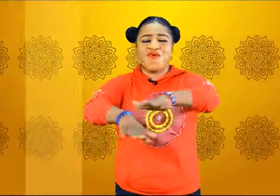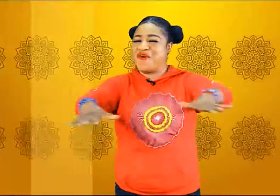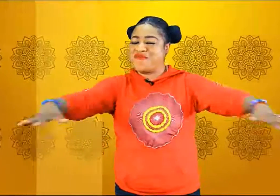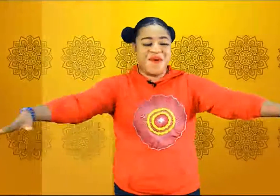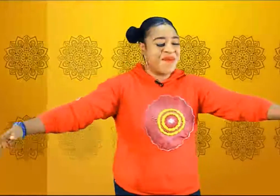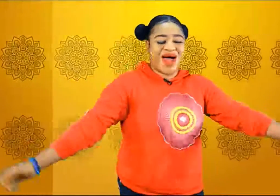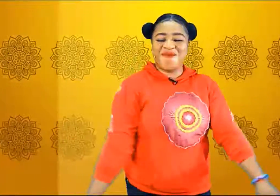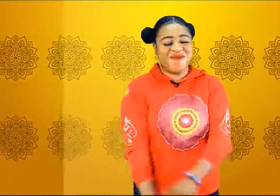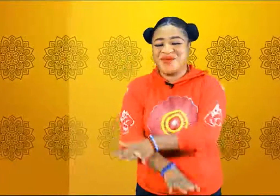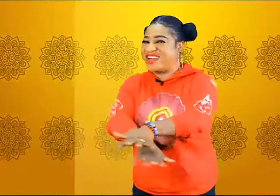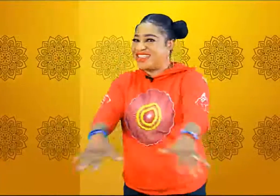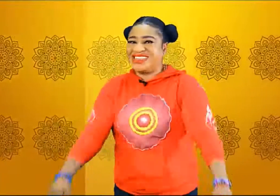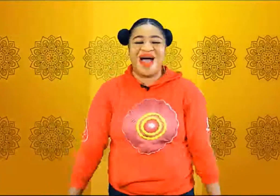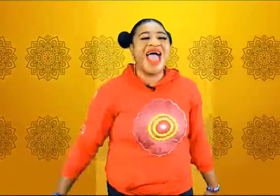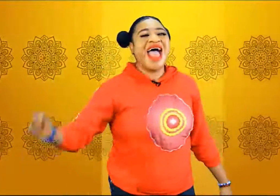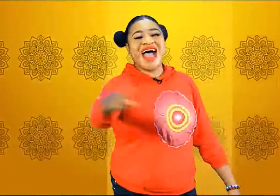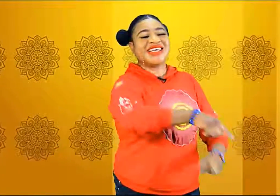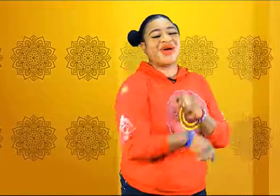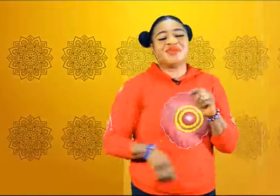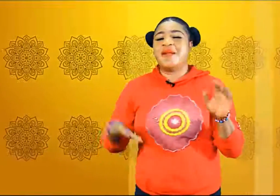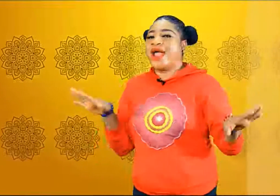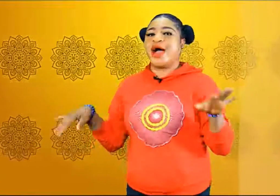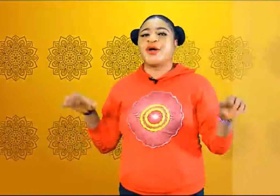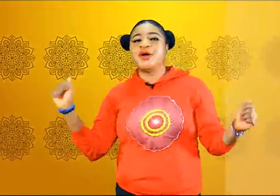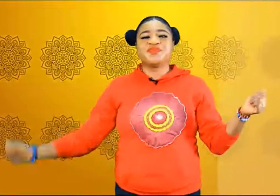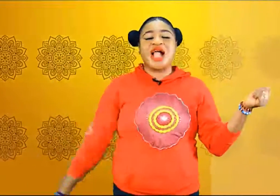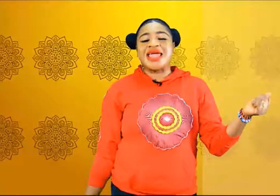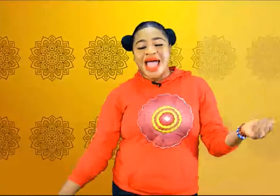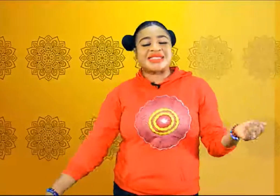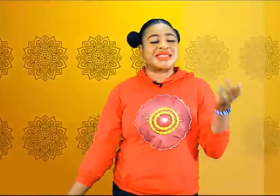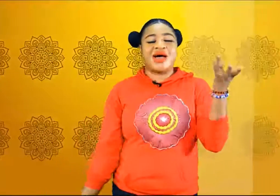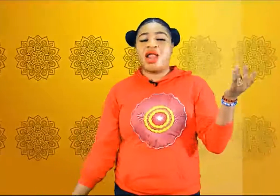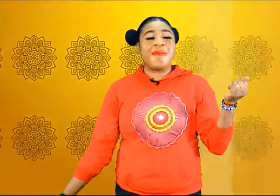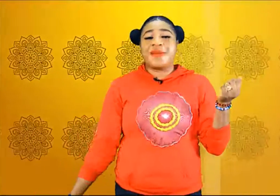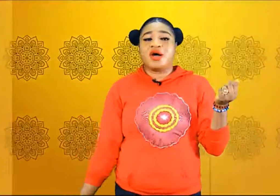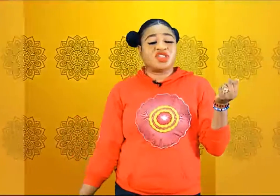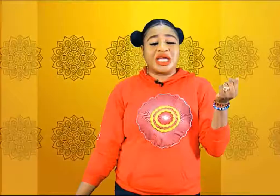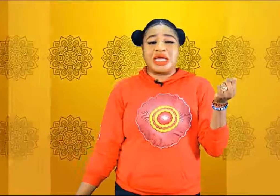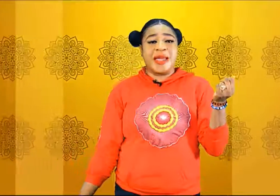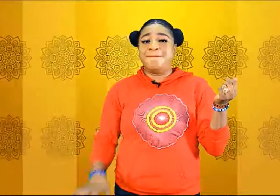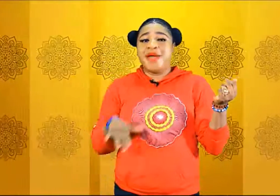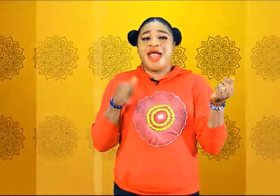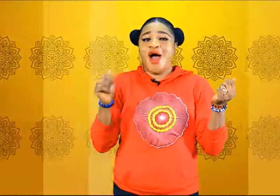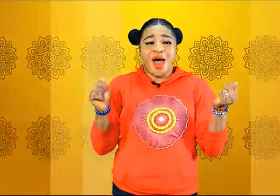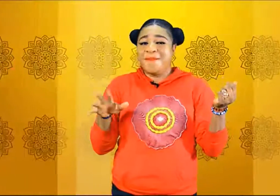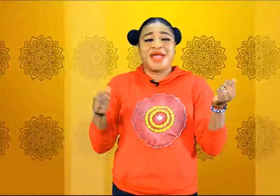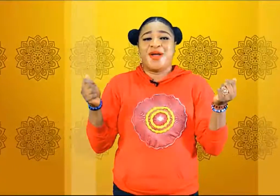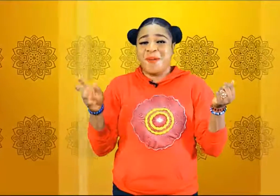i think bad yeah yes me oh